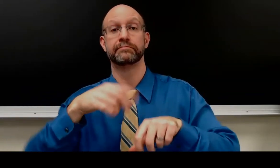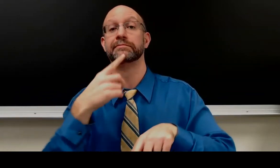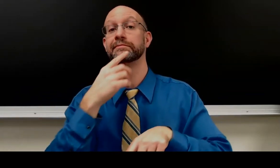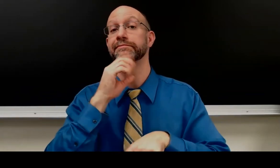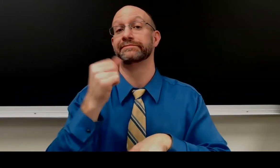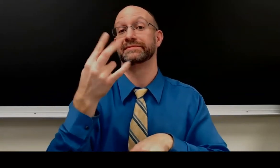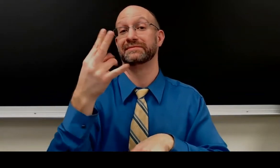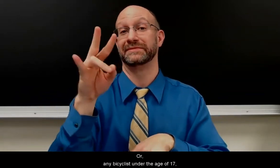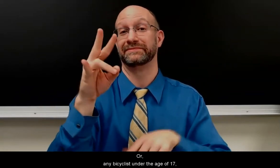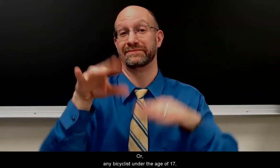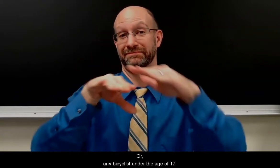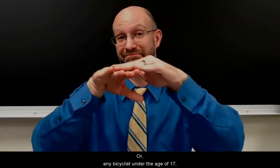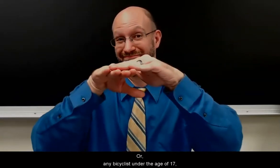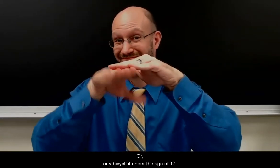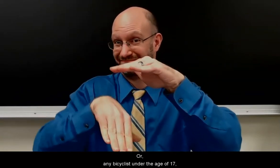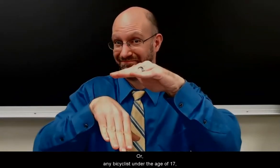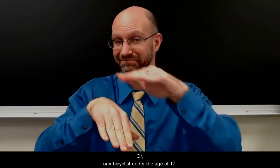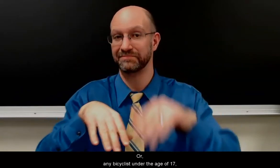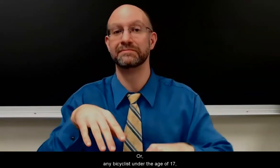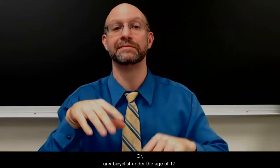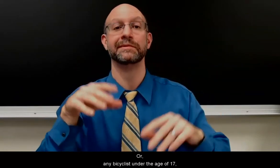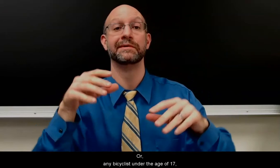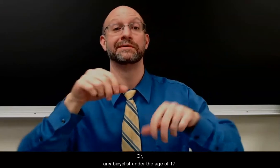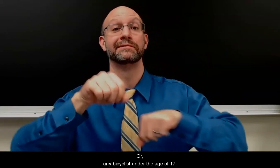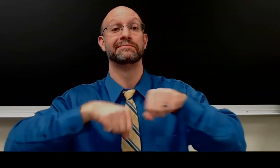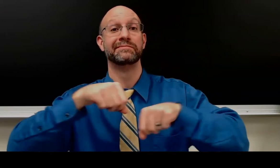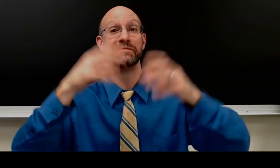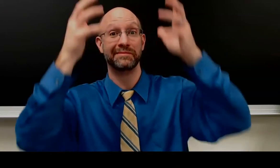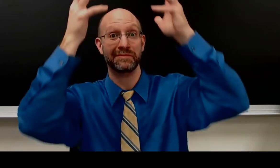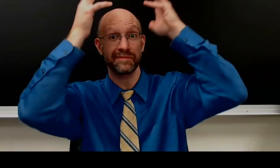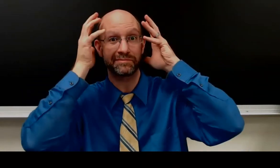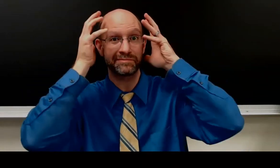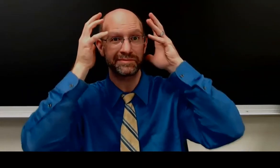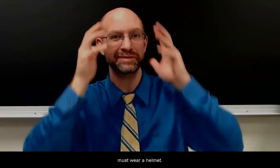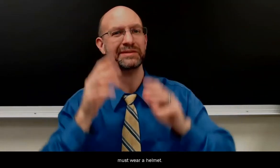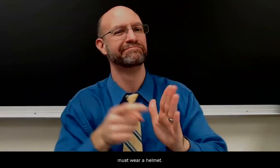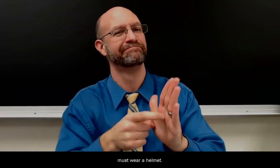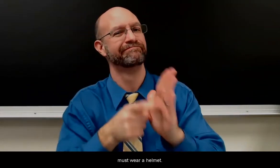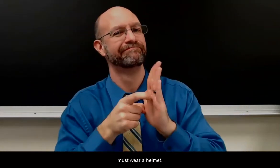or any bicyclist under the age of 17 must wear a helmet.